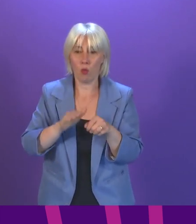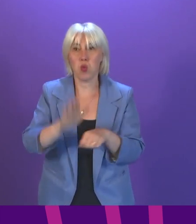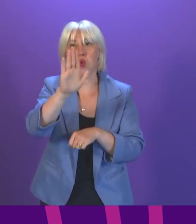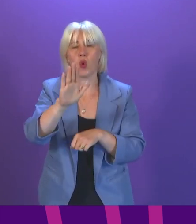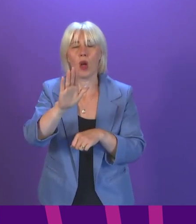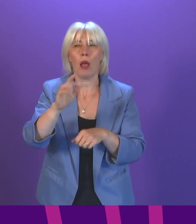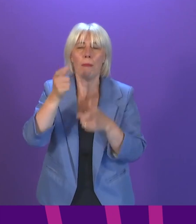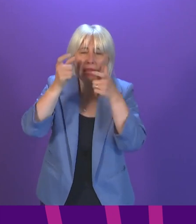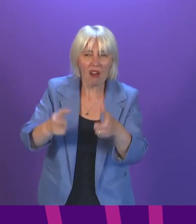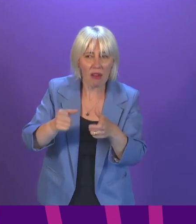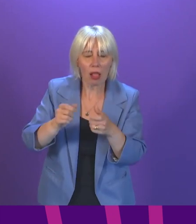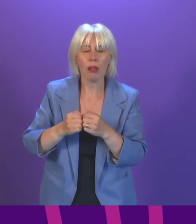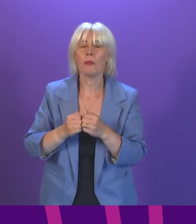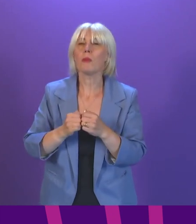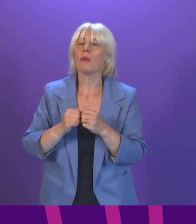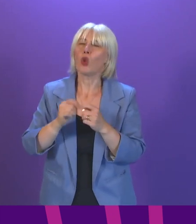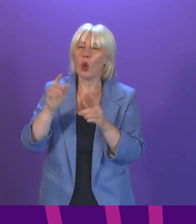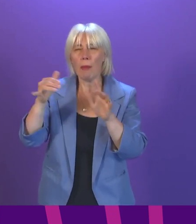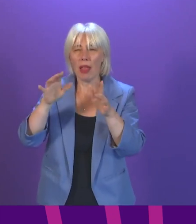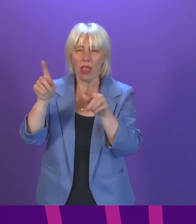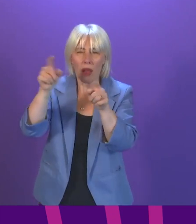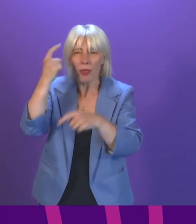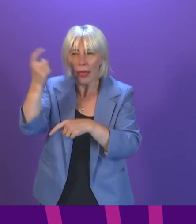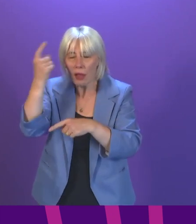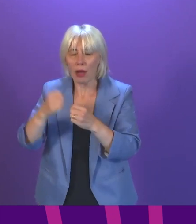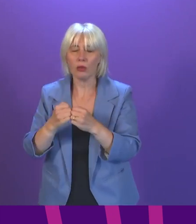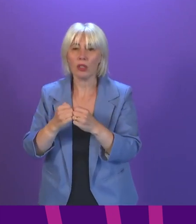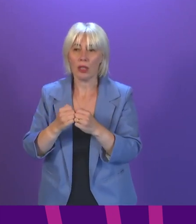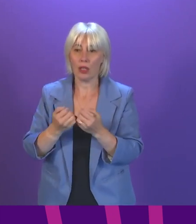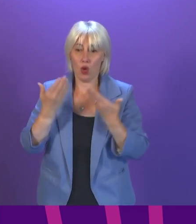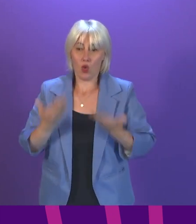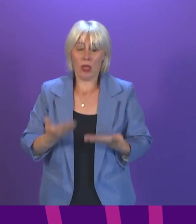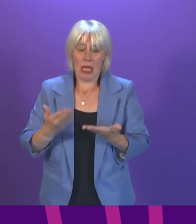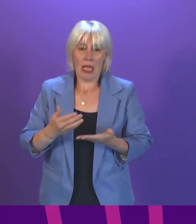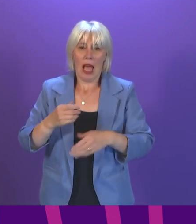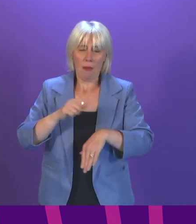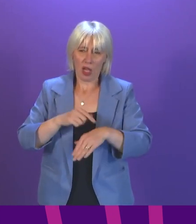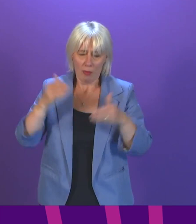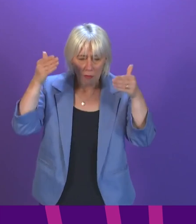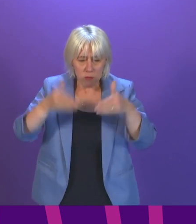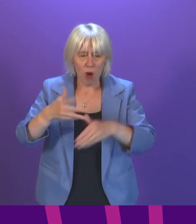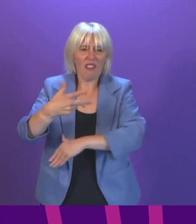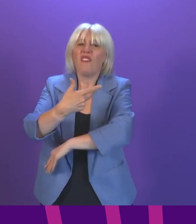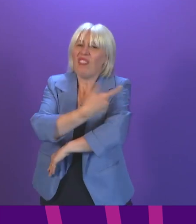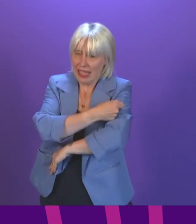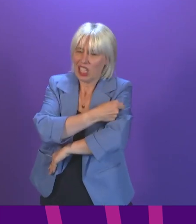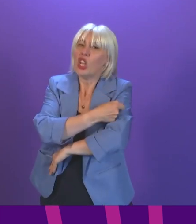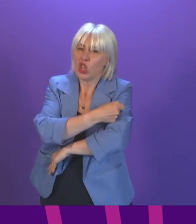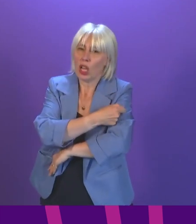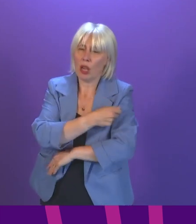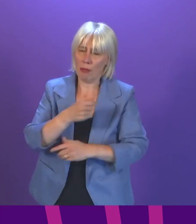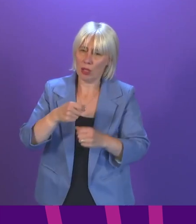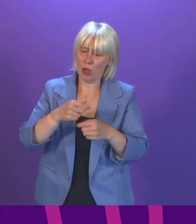the time I have devoted today again to vaccination reflects the fact that it remains